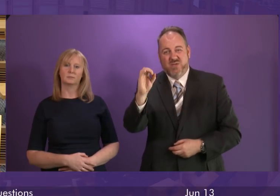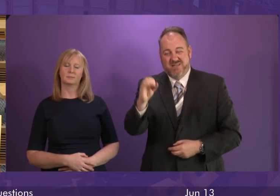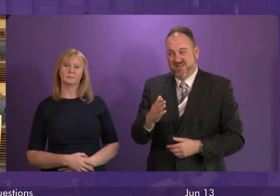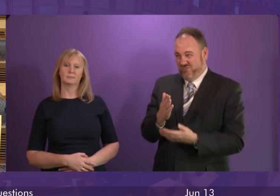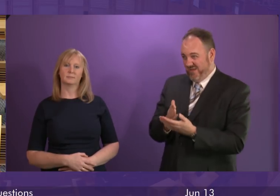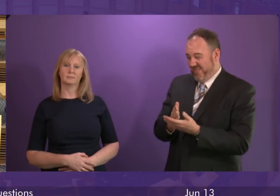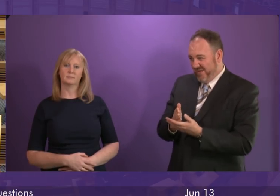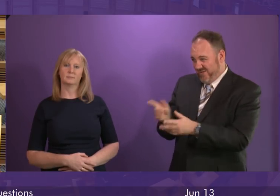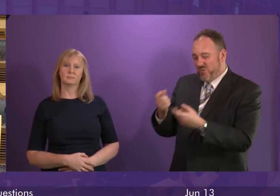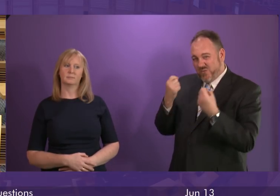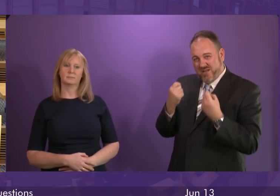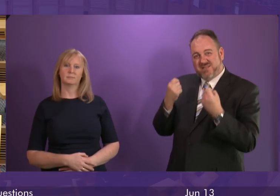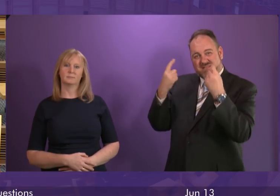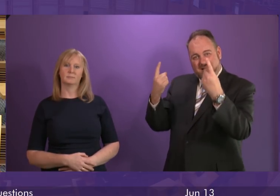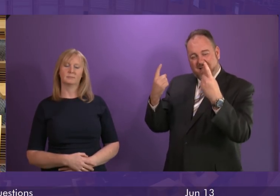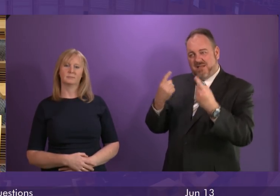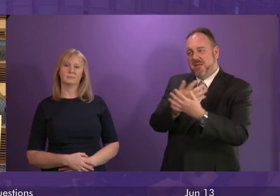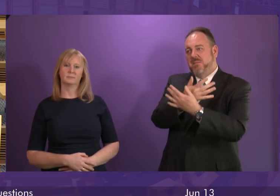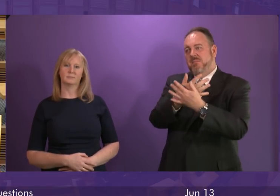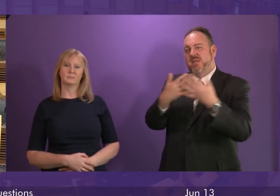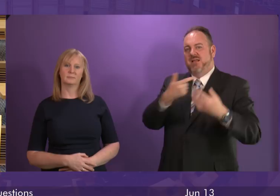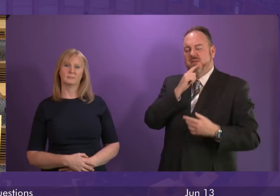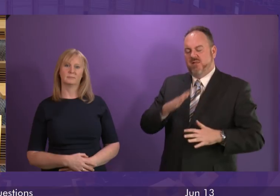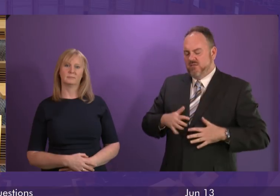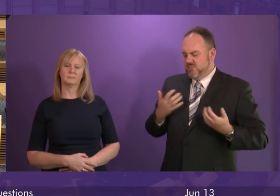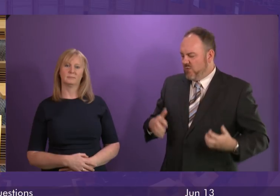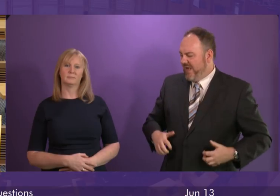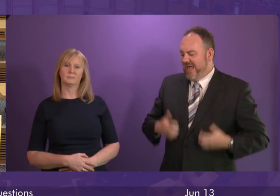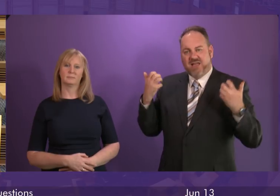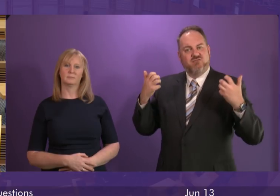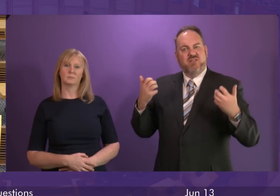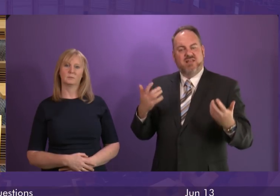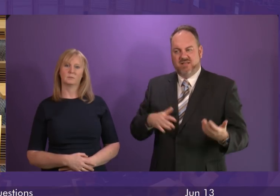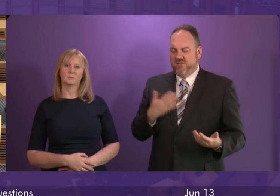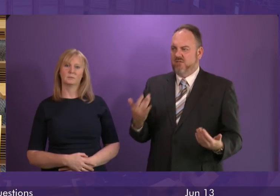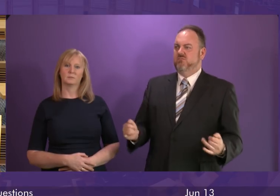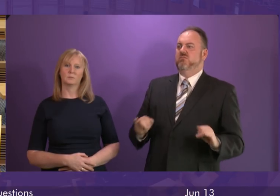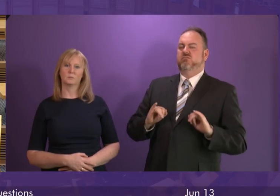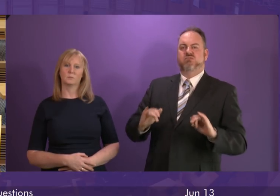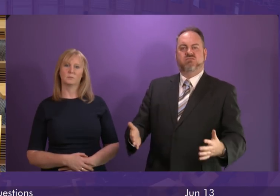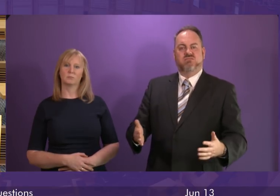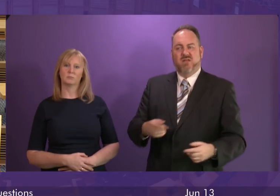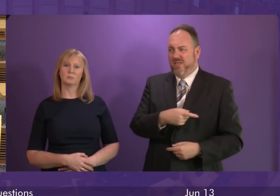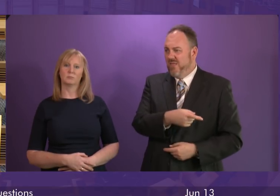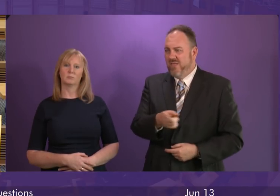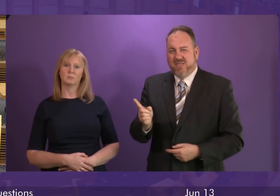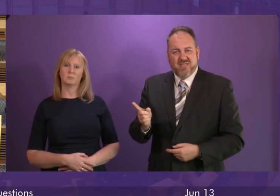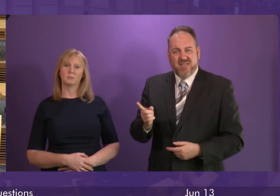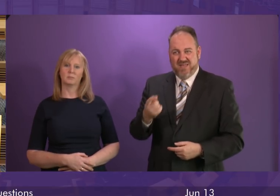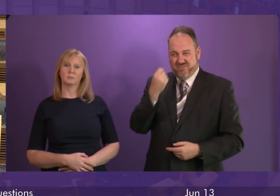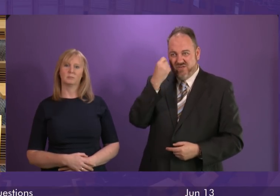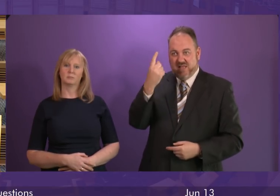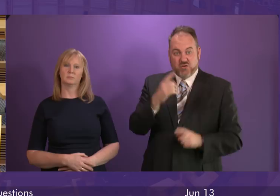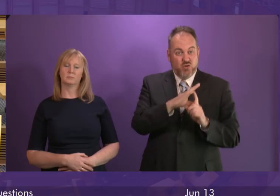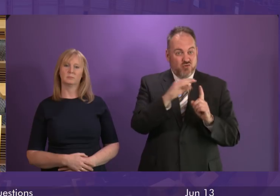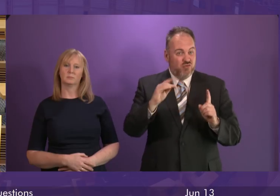Minister appreciate the anger that will be felt by pensioners when they realise not just what the Tories